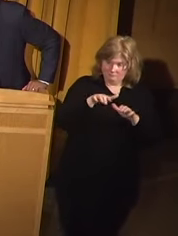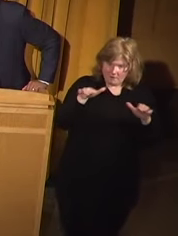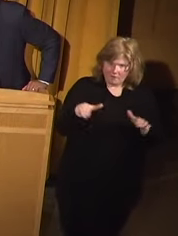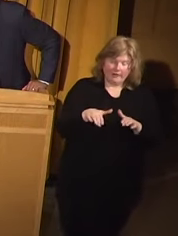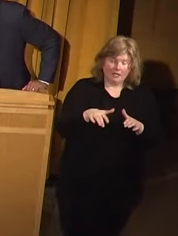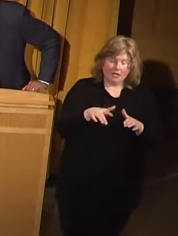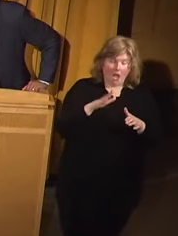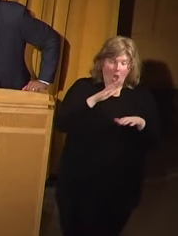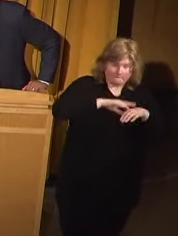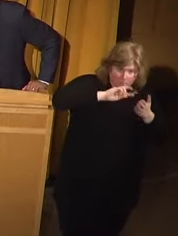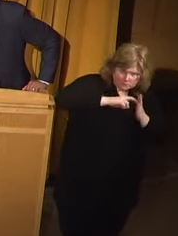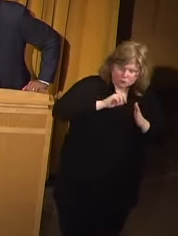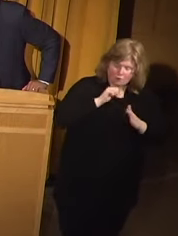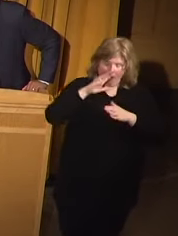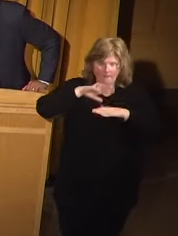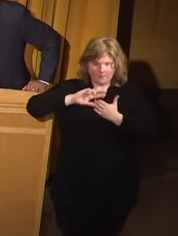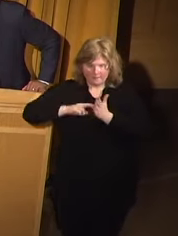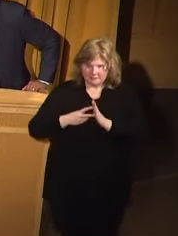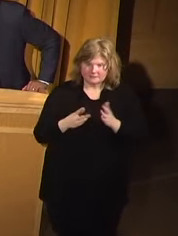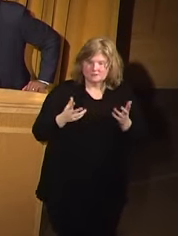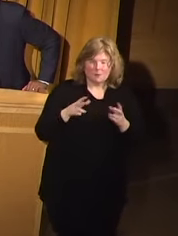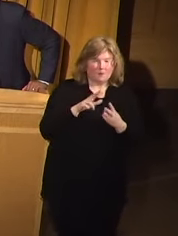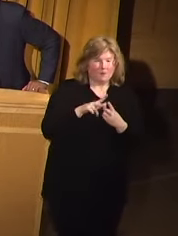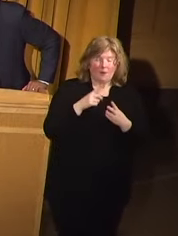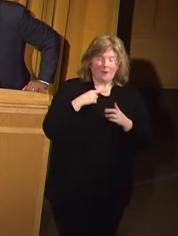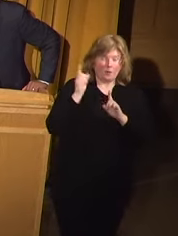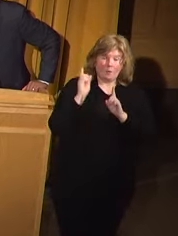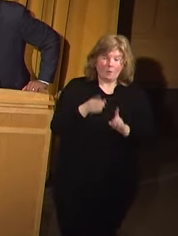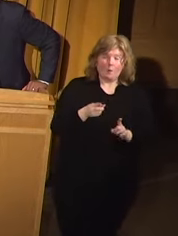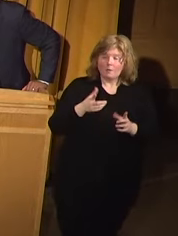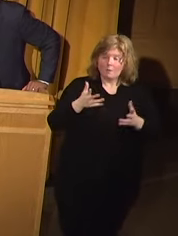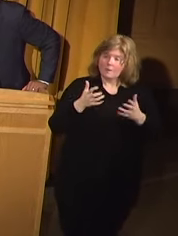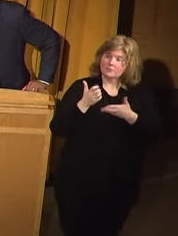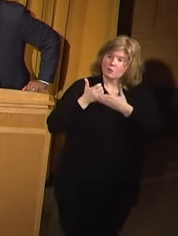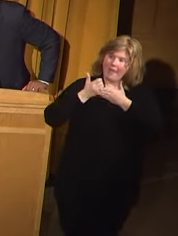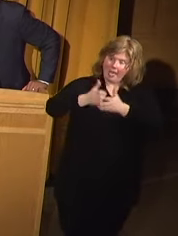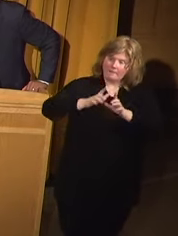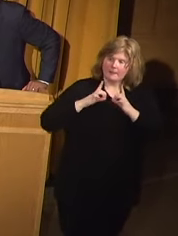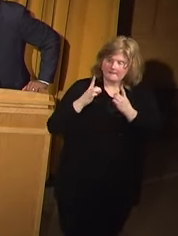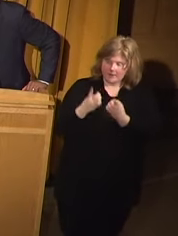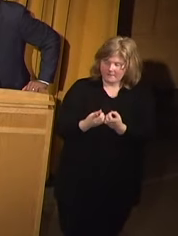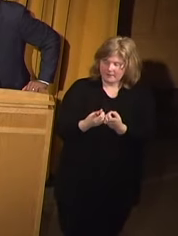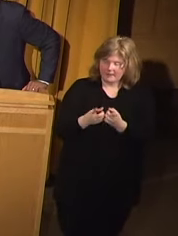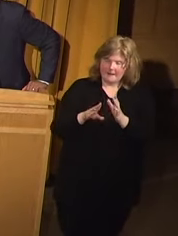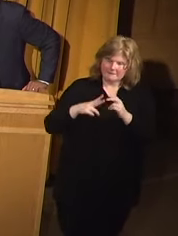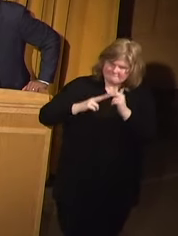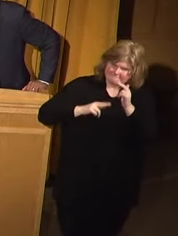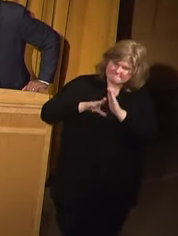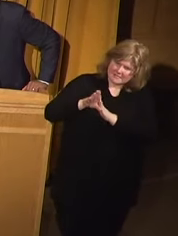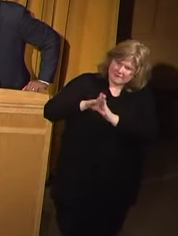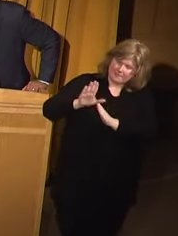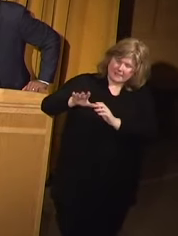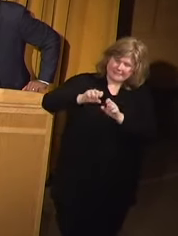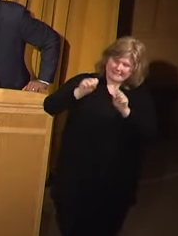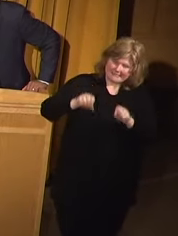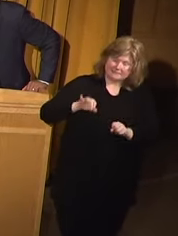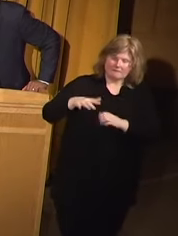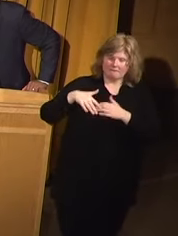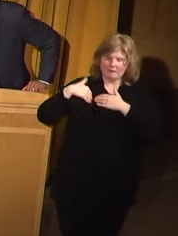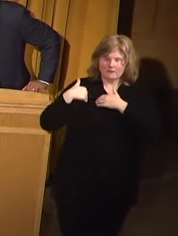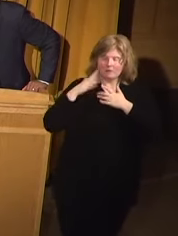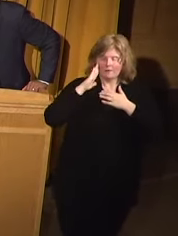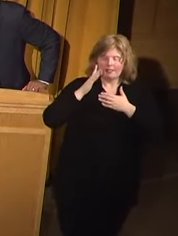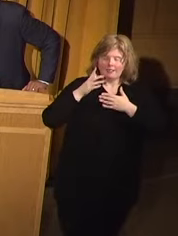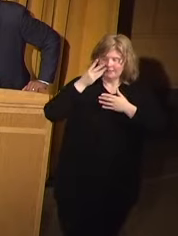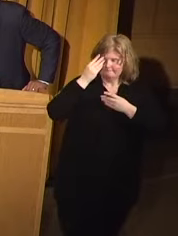intentionally or unintentionally. And so we aim to build, to help the department, rather, build those systems of accountability that